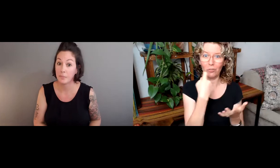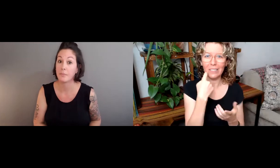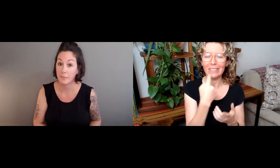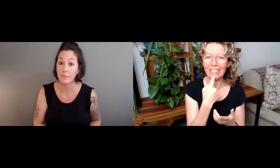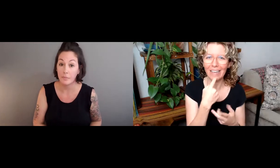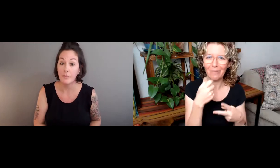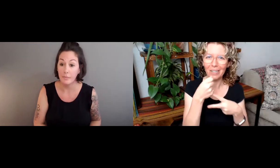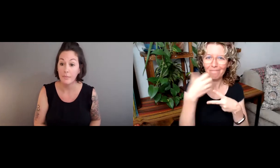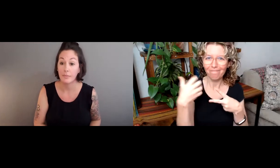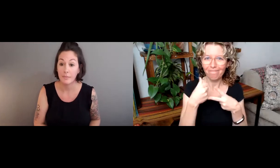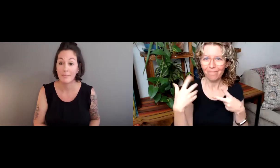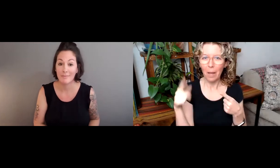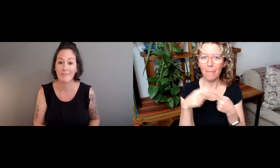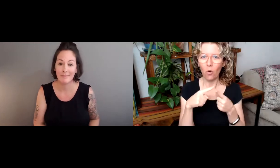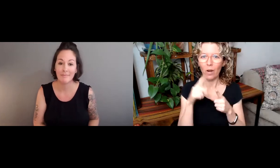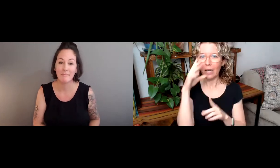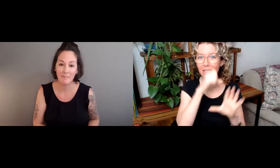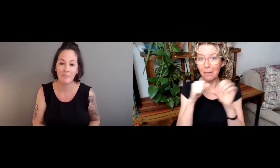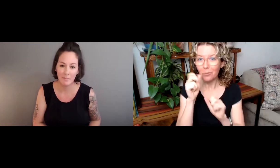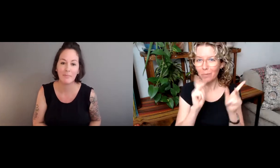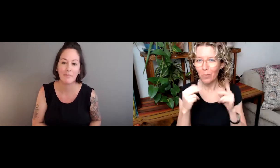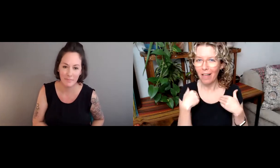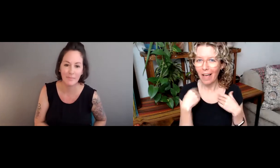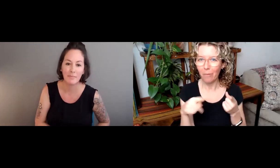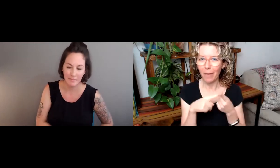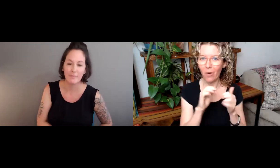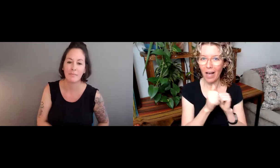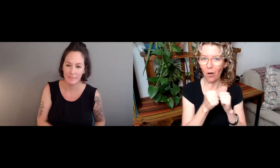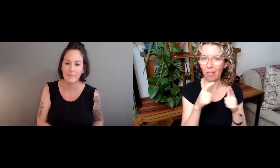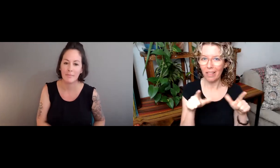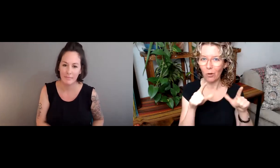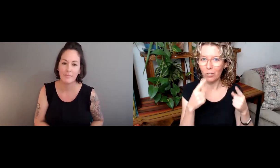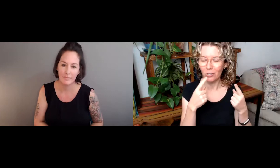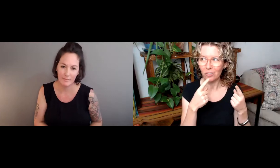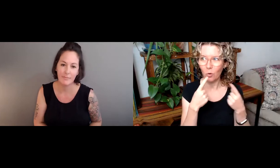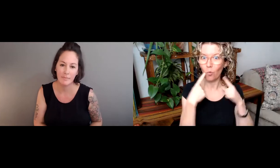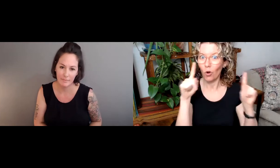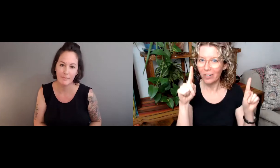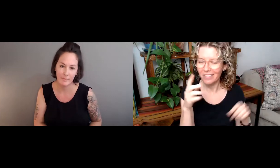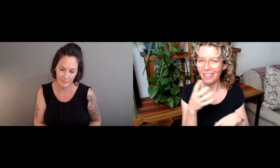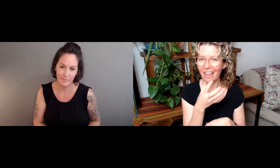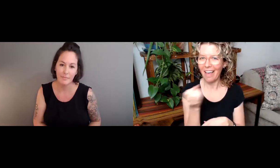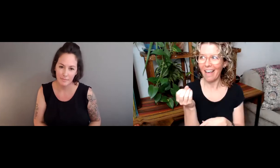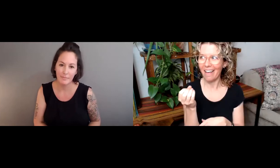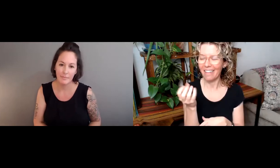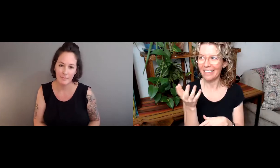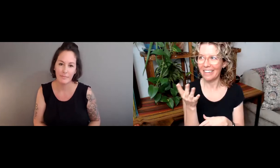I think that's really related directly to what you both, what you just said, the assumptions that we have about how the language works.